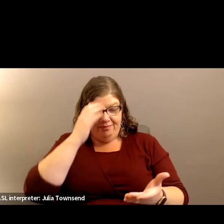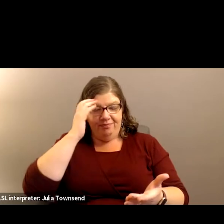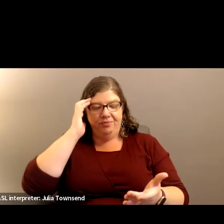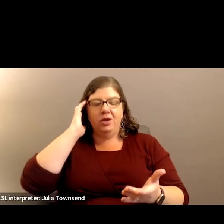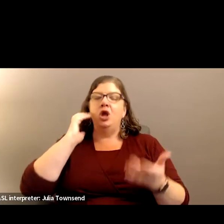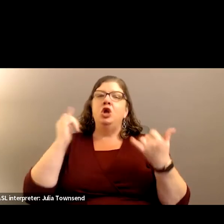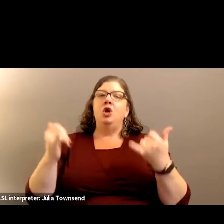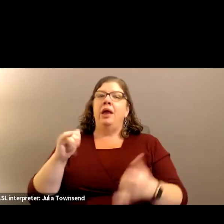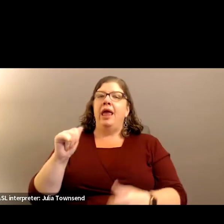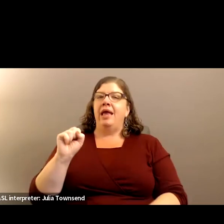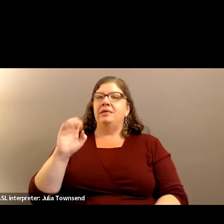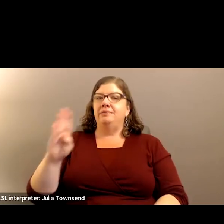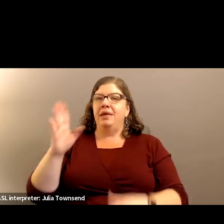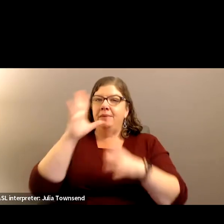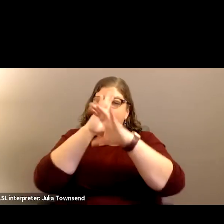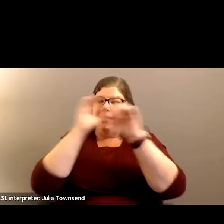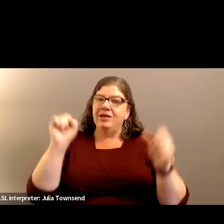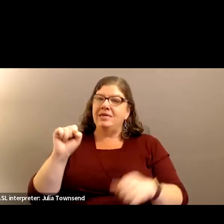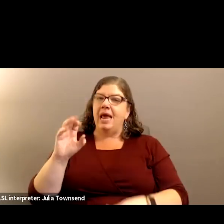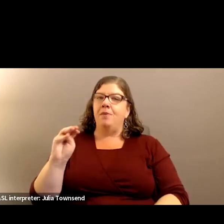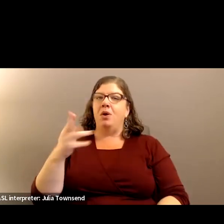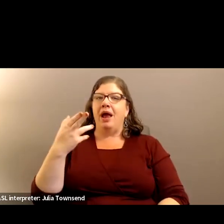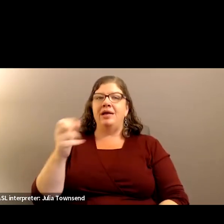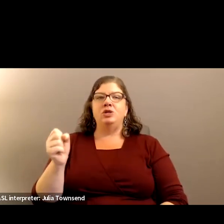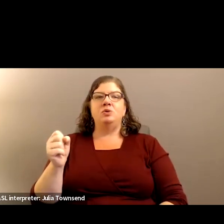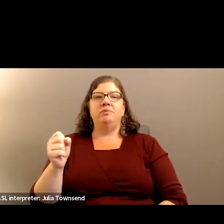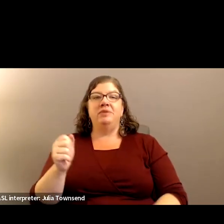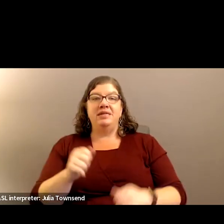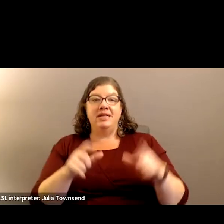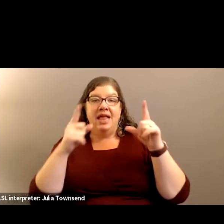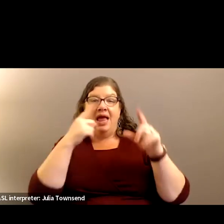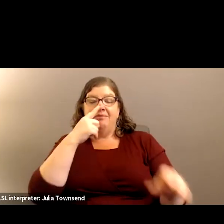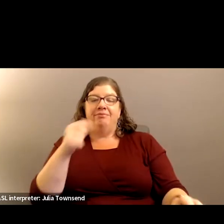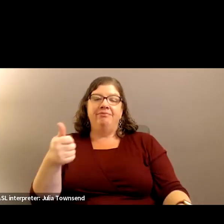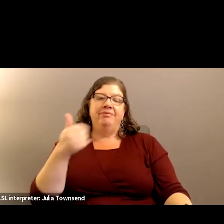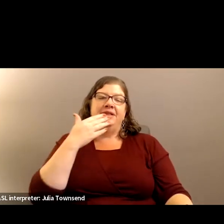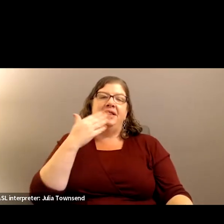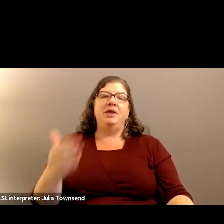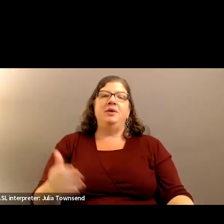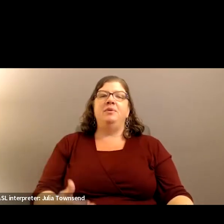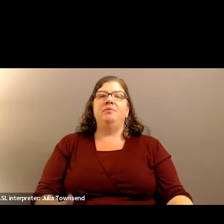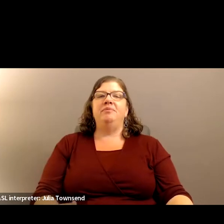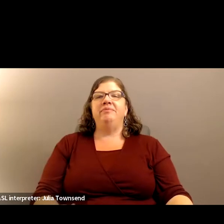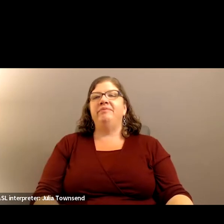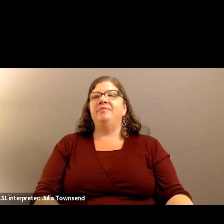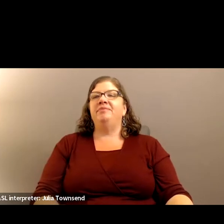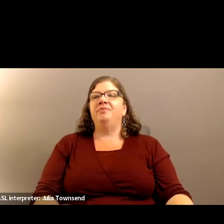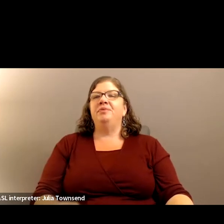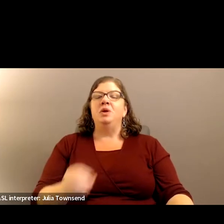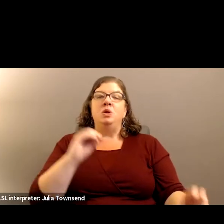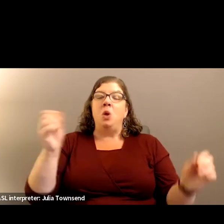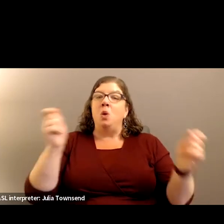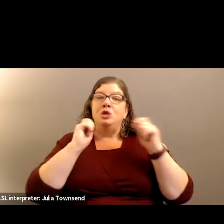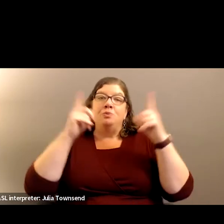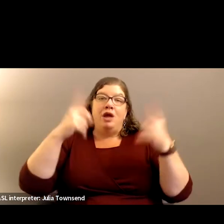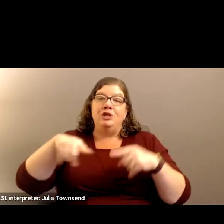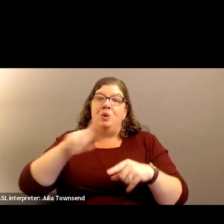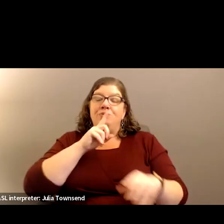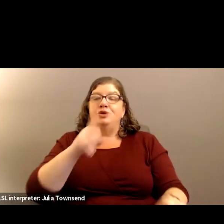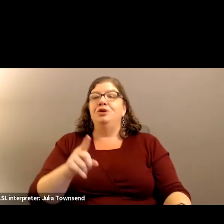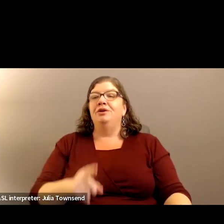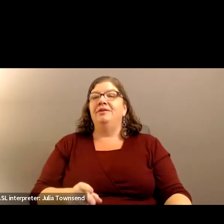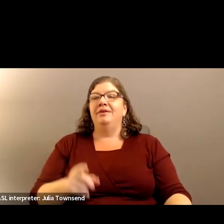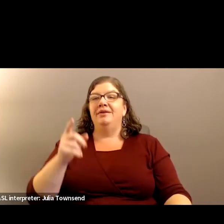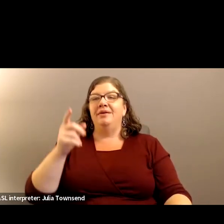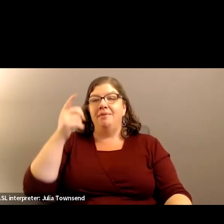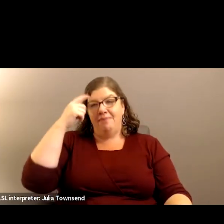ASB president for San Marcos High School. If I could get my slides up. Okay, perfect. So, I mean, no surprise to any of you. I'm talking